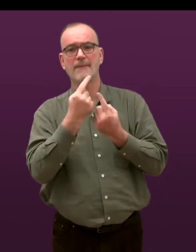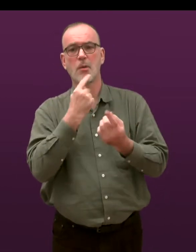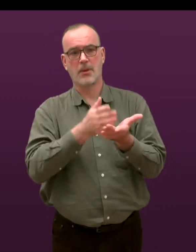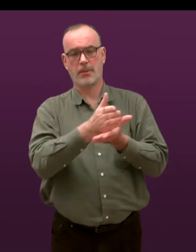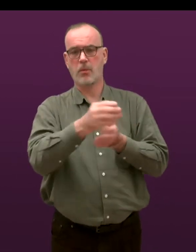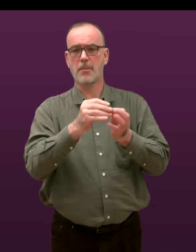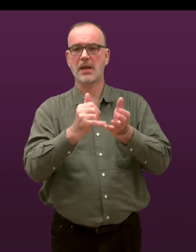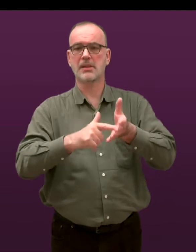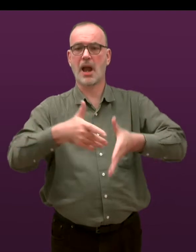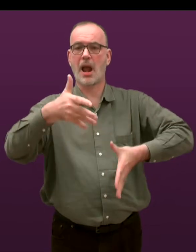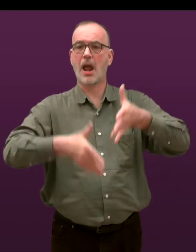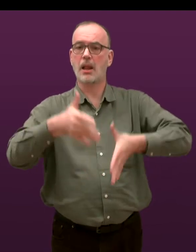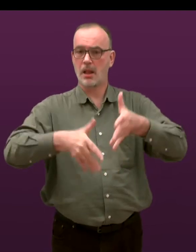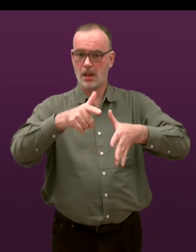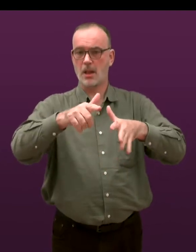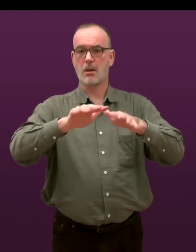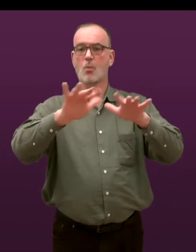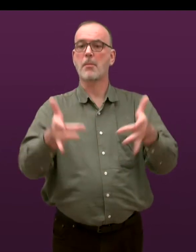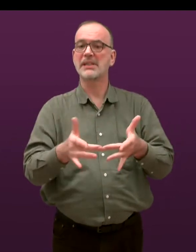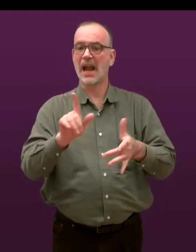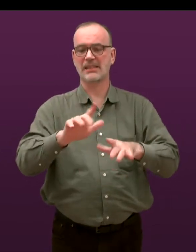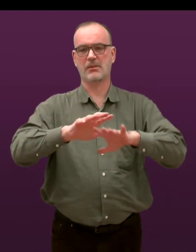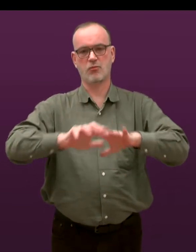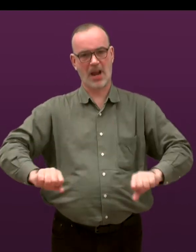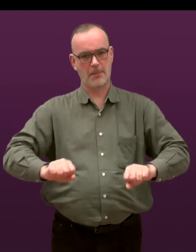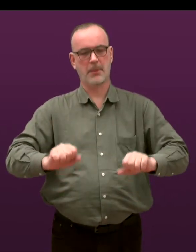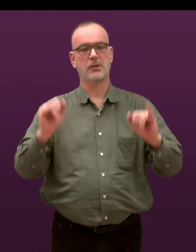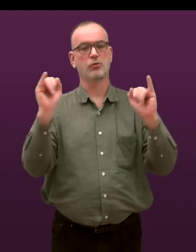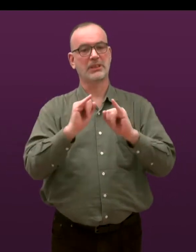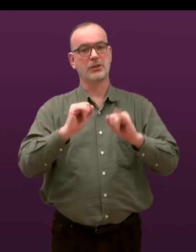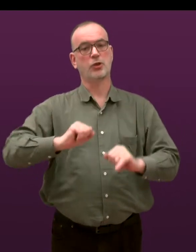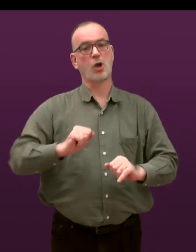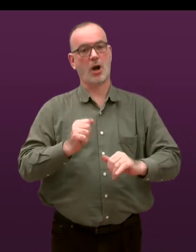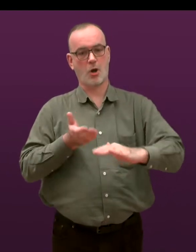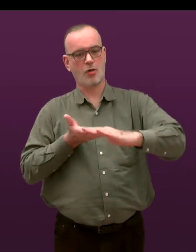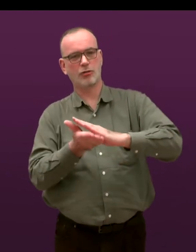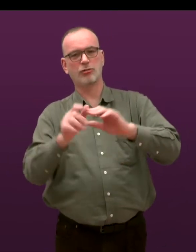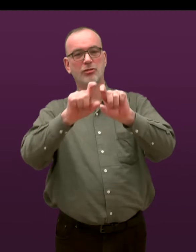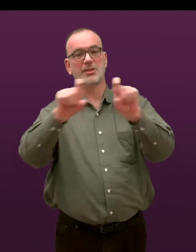support information in BSL on the Rape Crisis Scotland website under helpline.